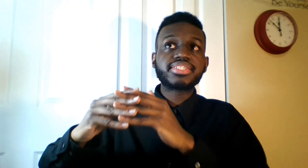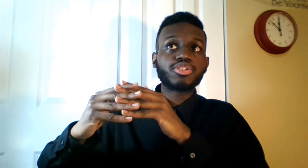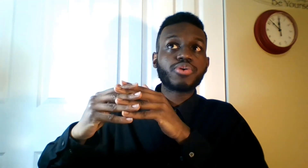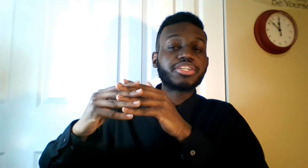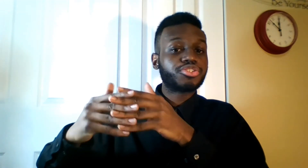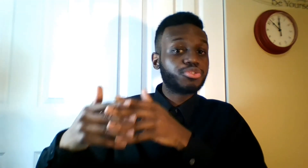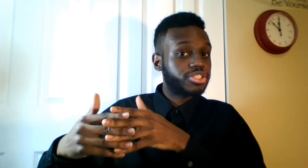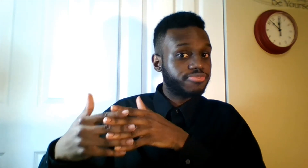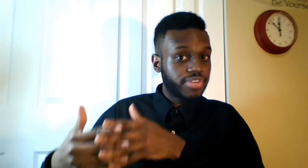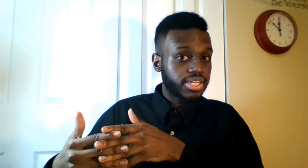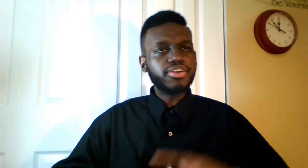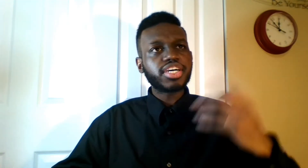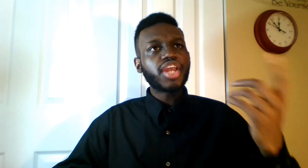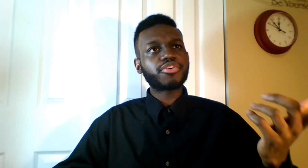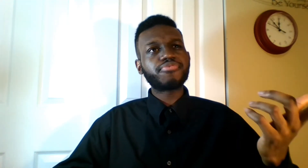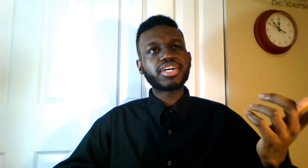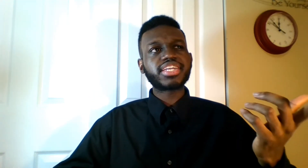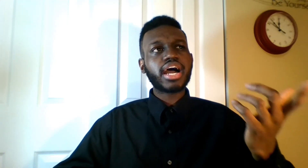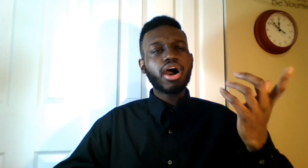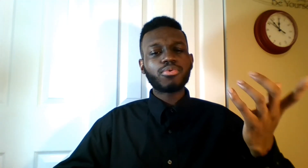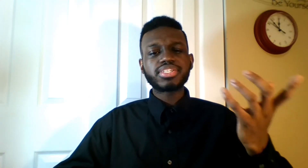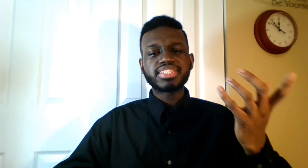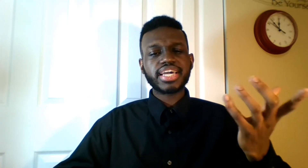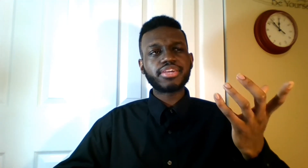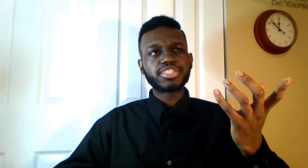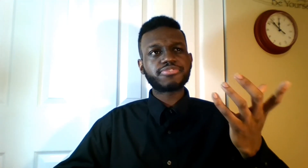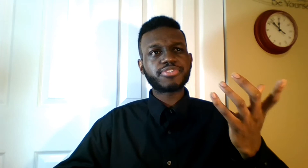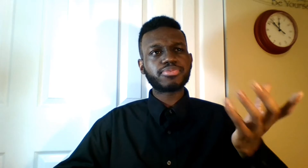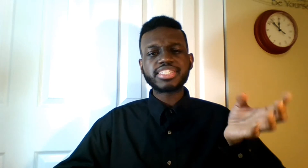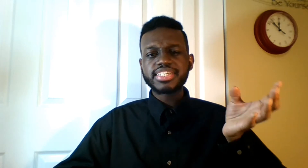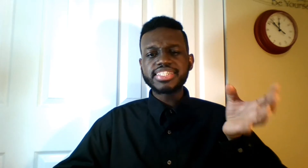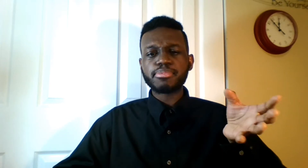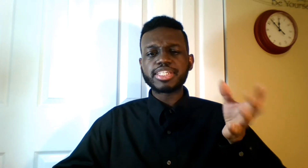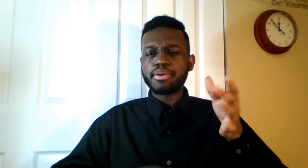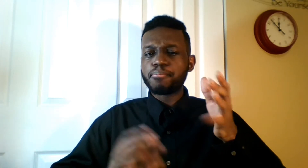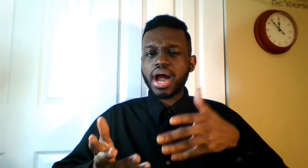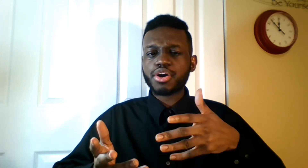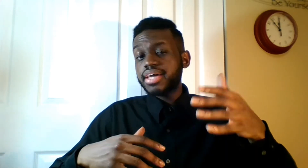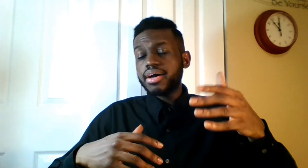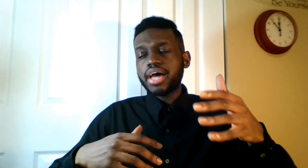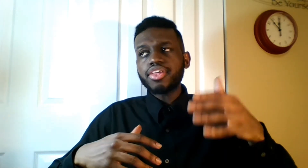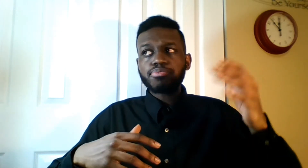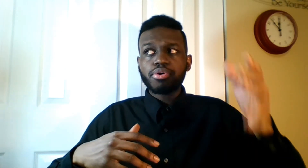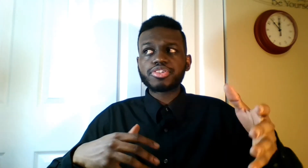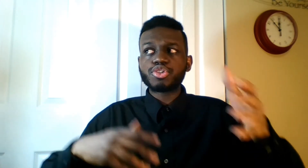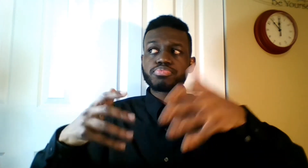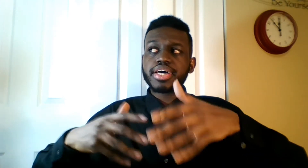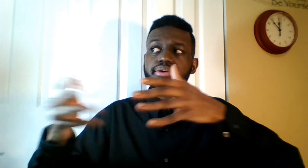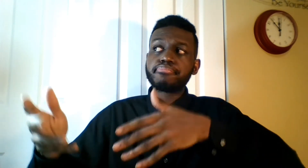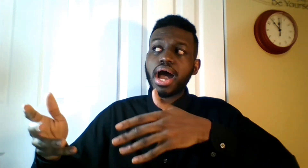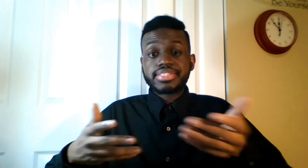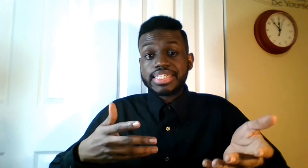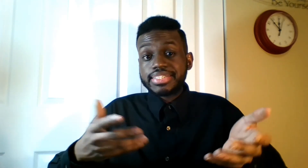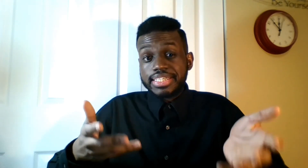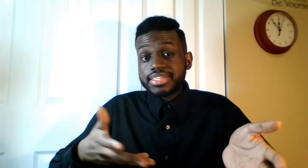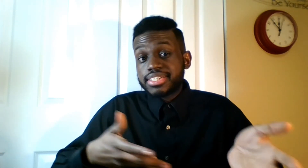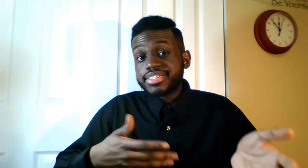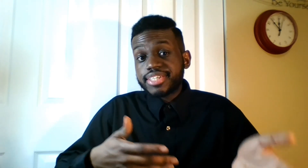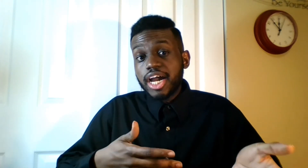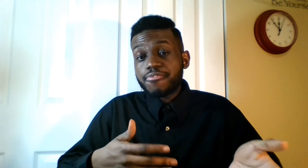introduce a villain. Another villain I would say that was in this film, his name is M'Baku. I thought the person who played M'Baku did a good job for the